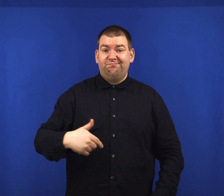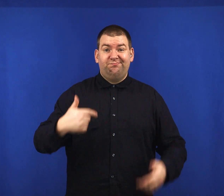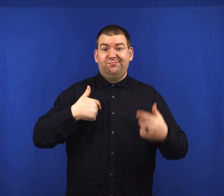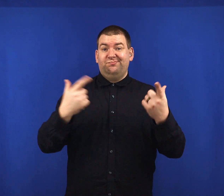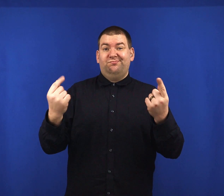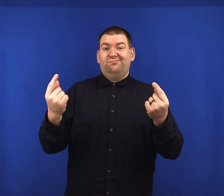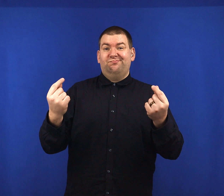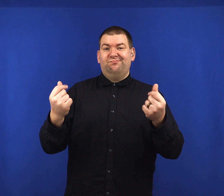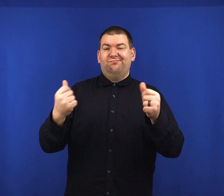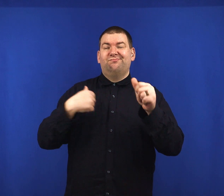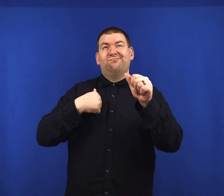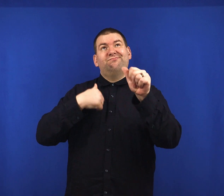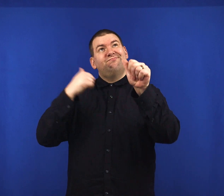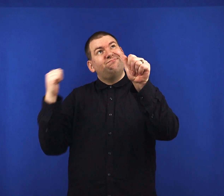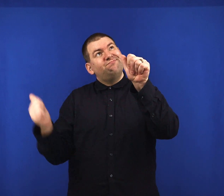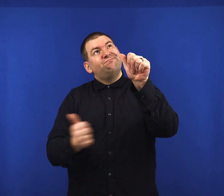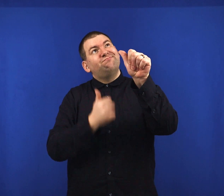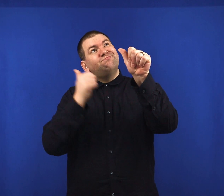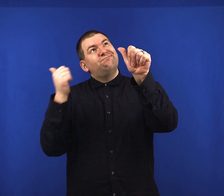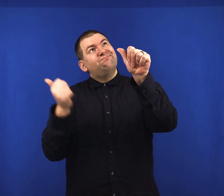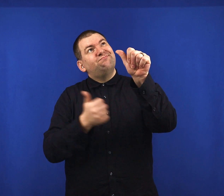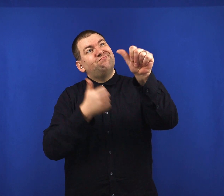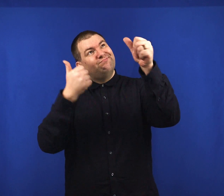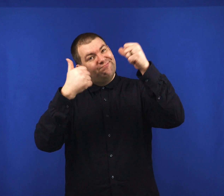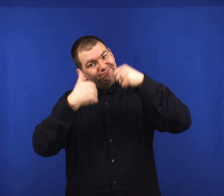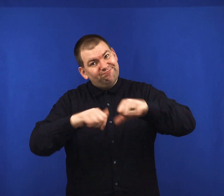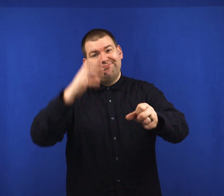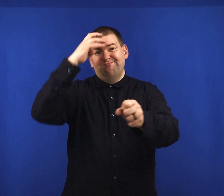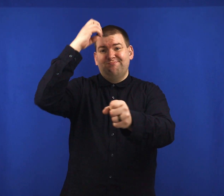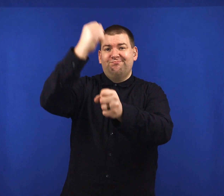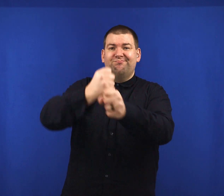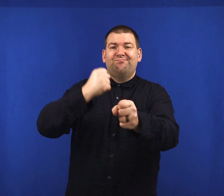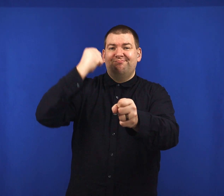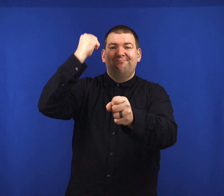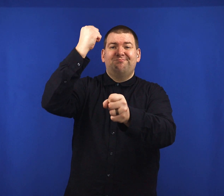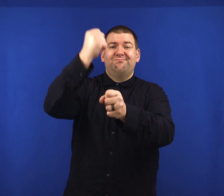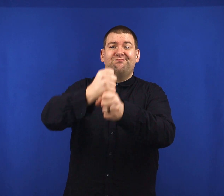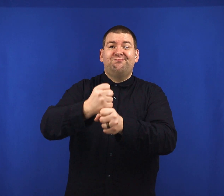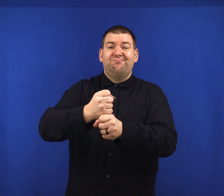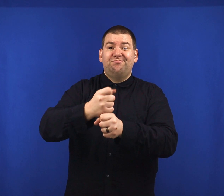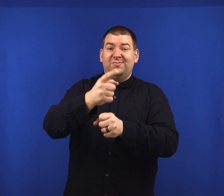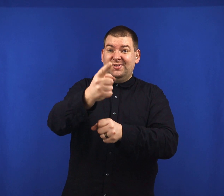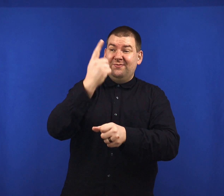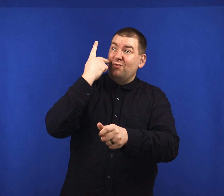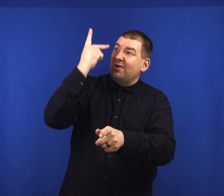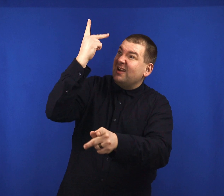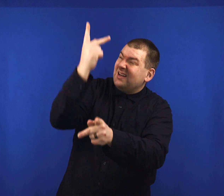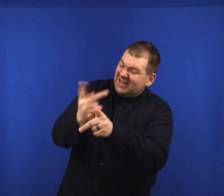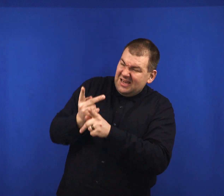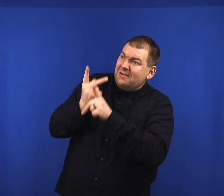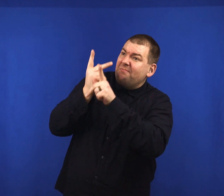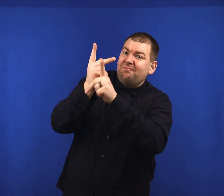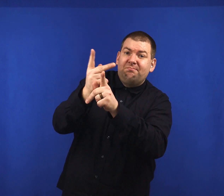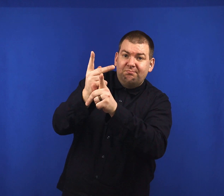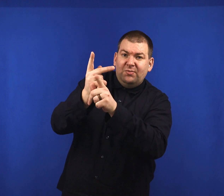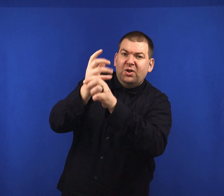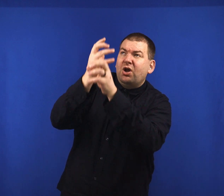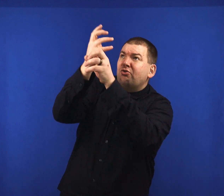so I'll follow still. And if you'll keep on